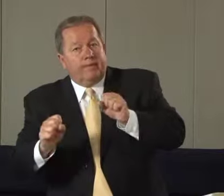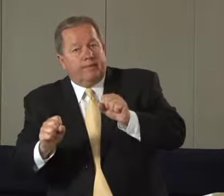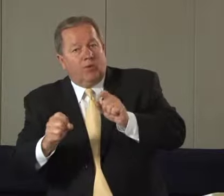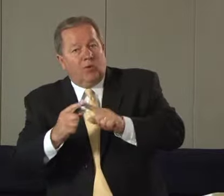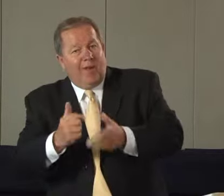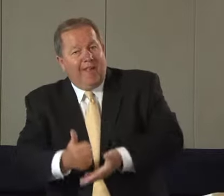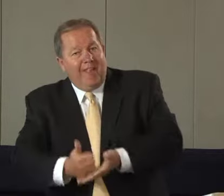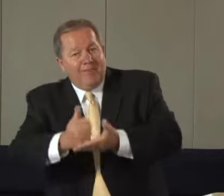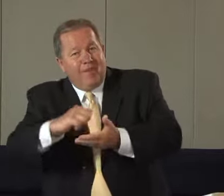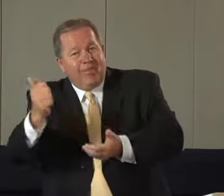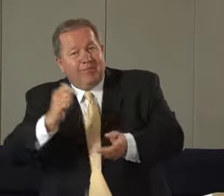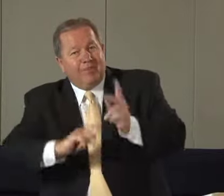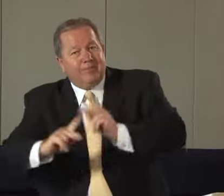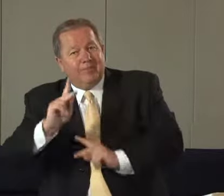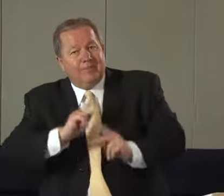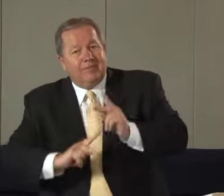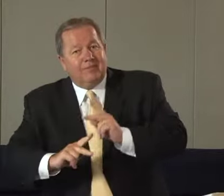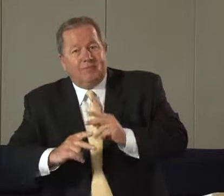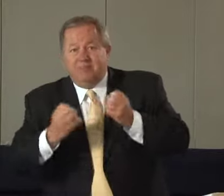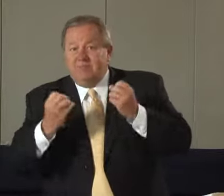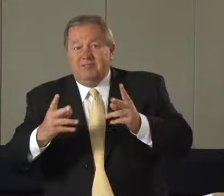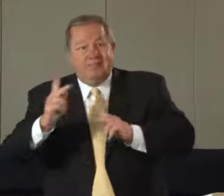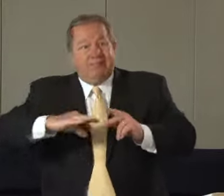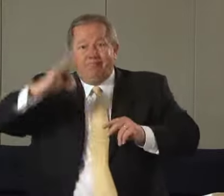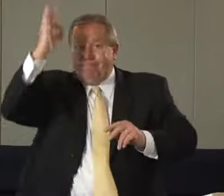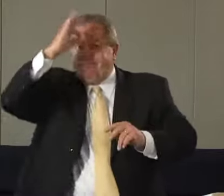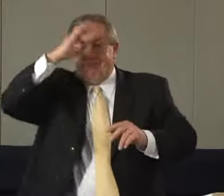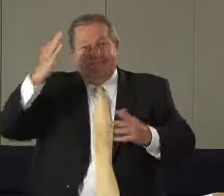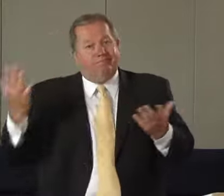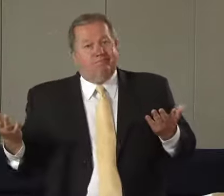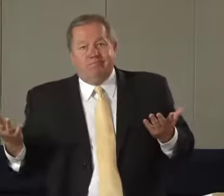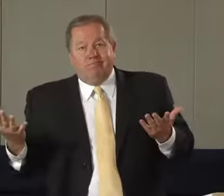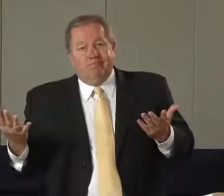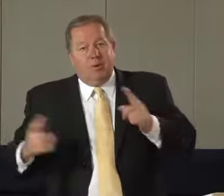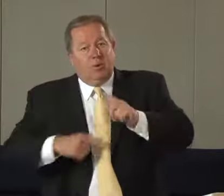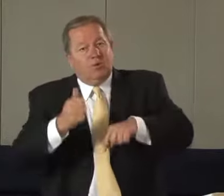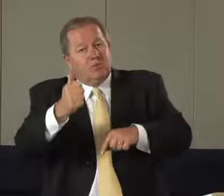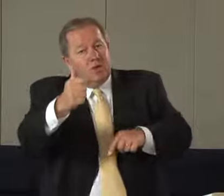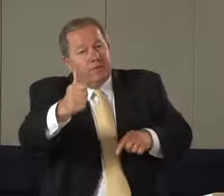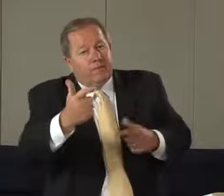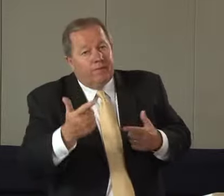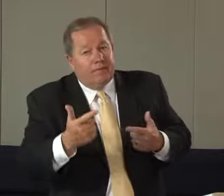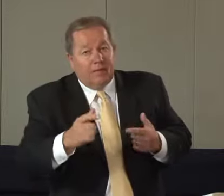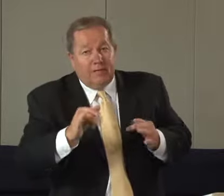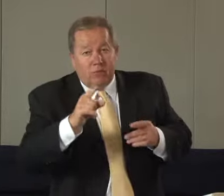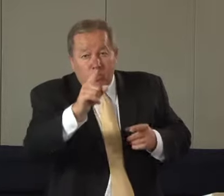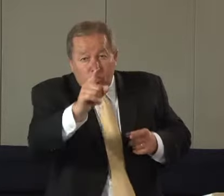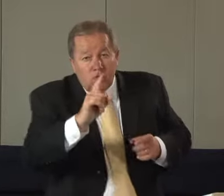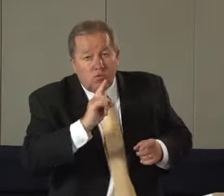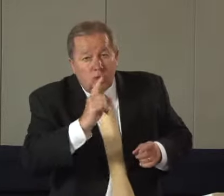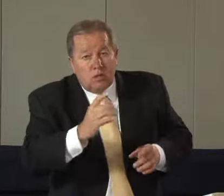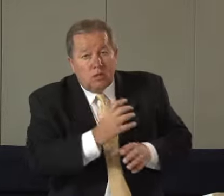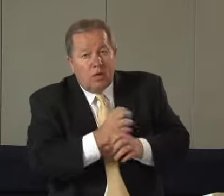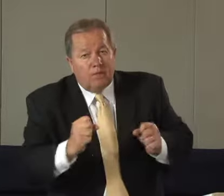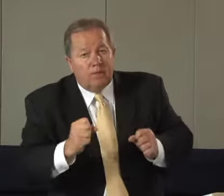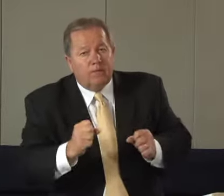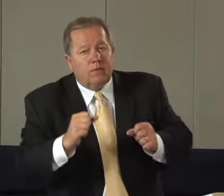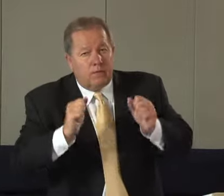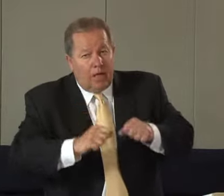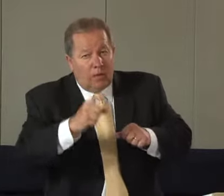what he expects he expects us as Christians us that know him as Savior to tell others that don't know him so if you have